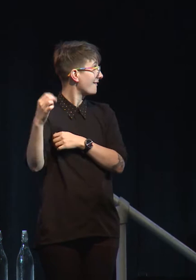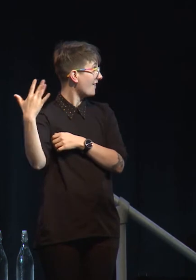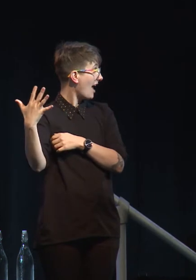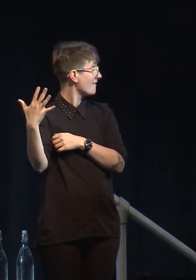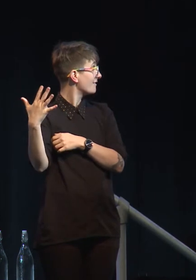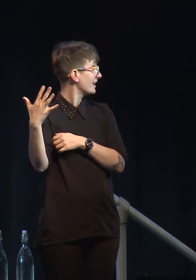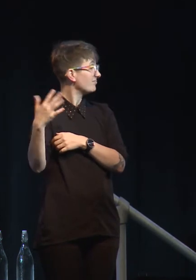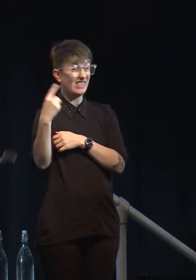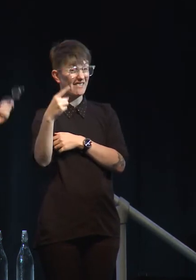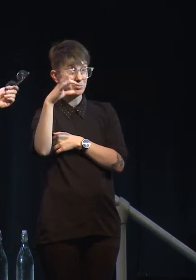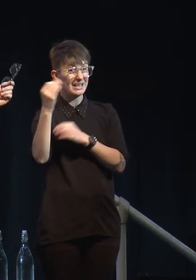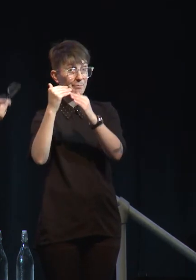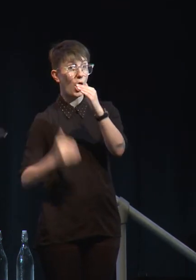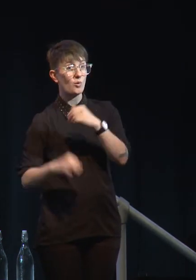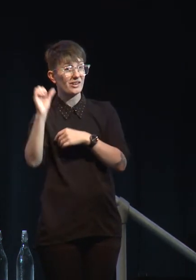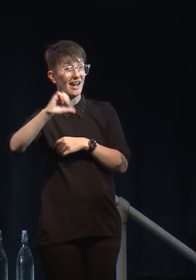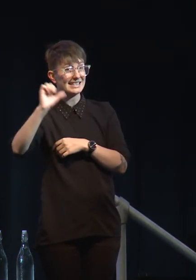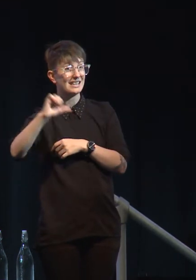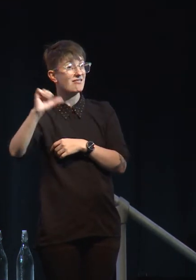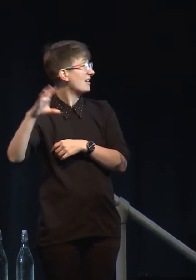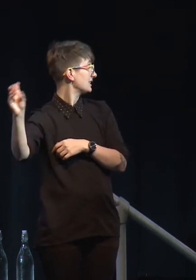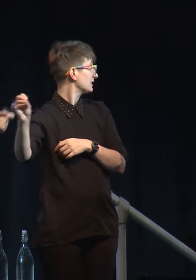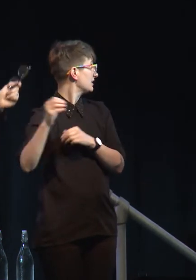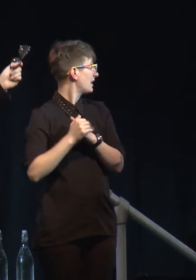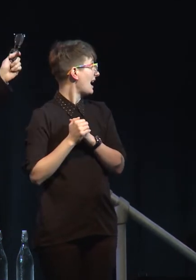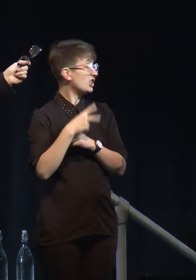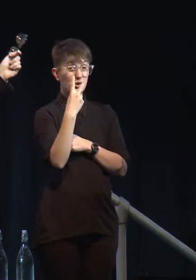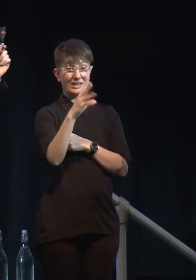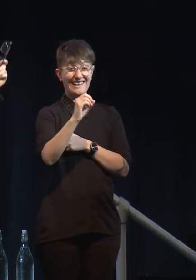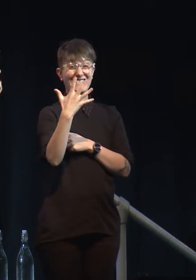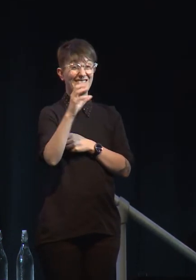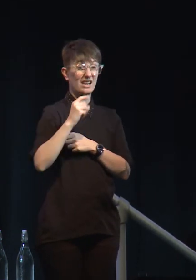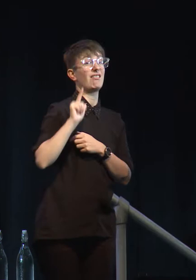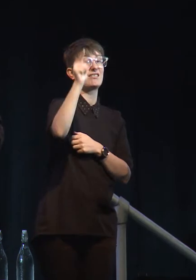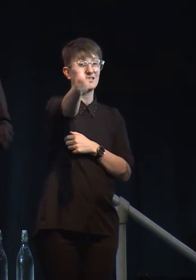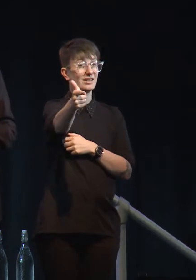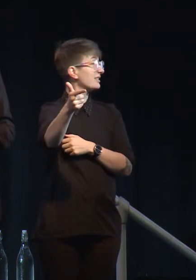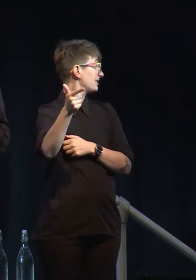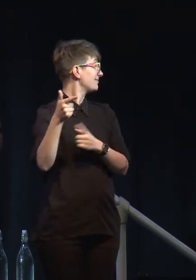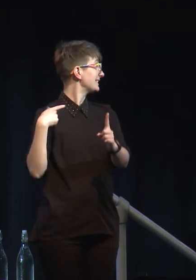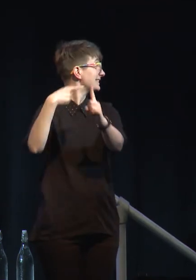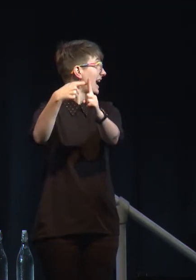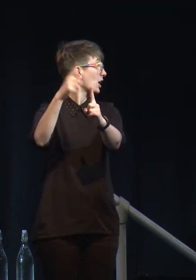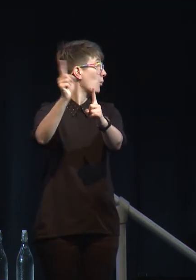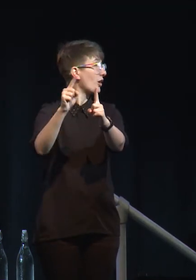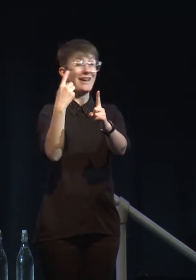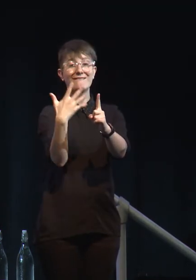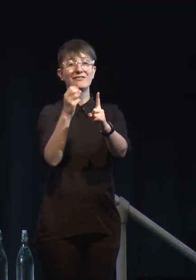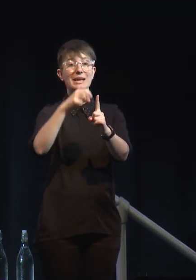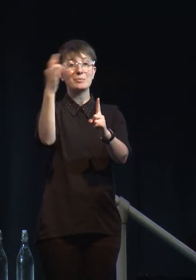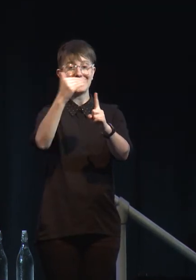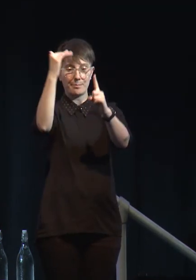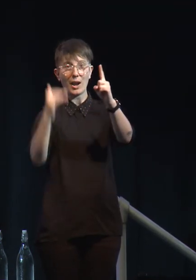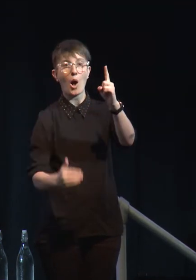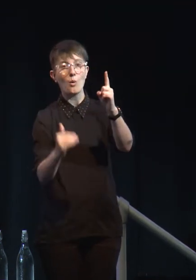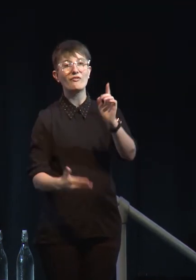And 2050, the current target is 50% below on methane, but it's zero emissions in all other